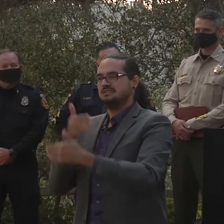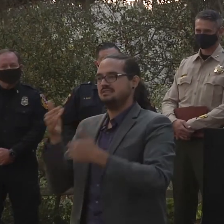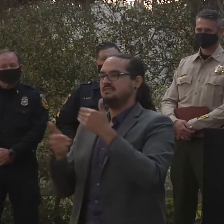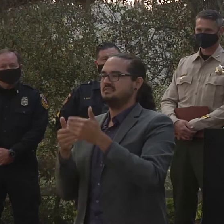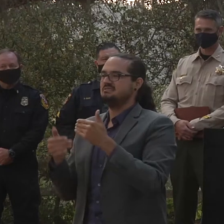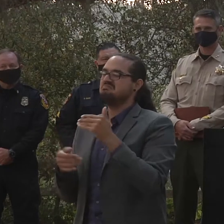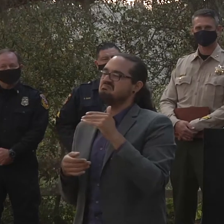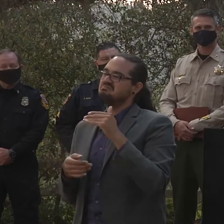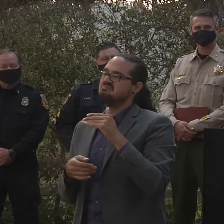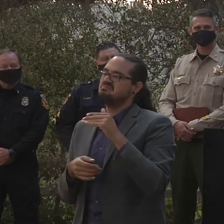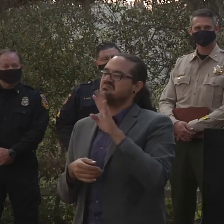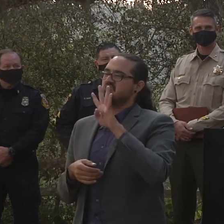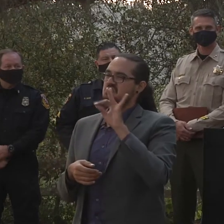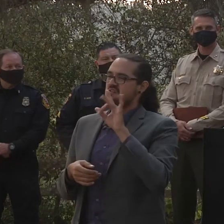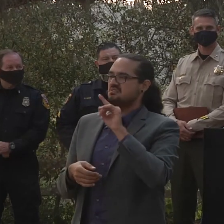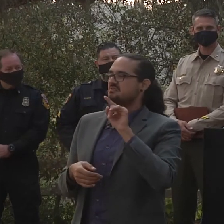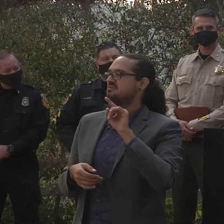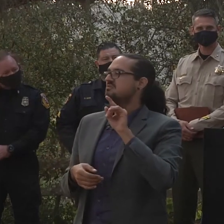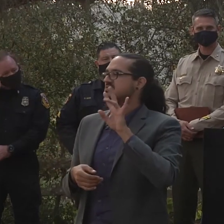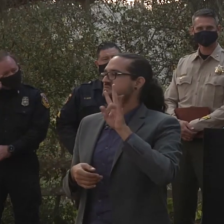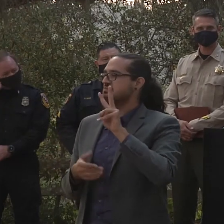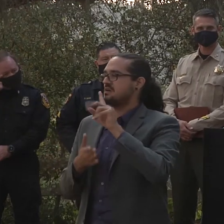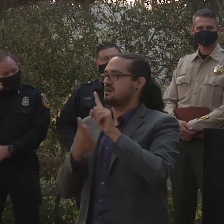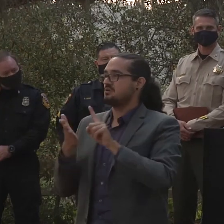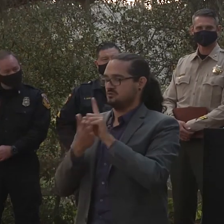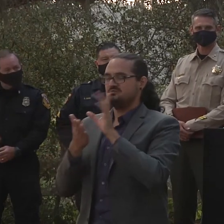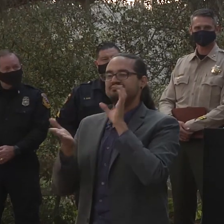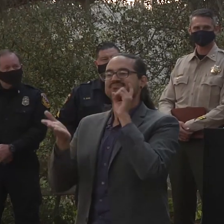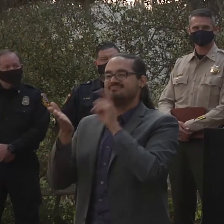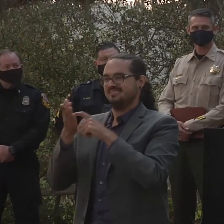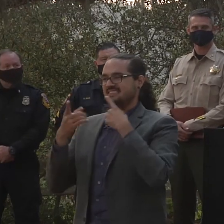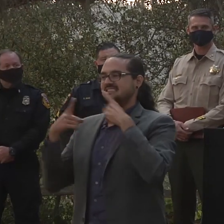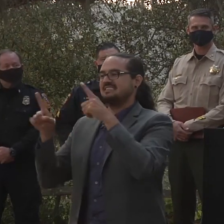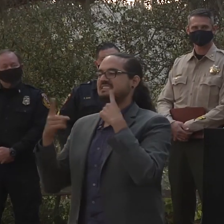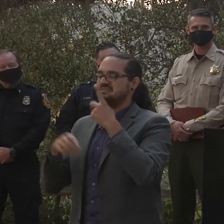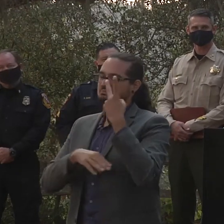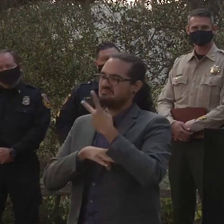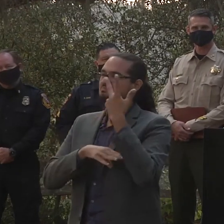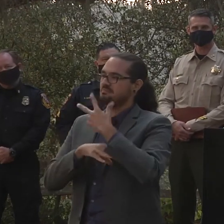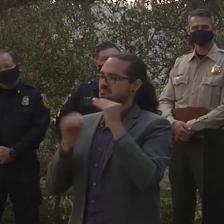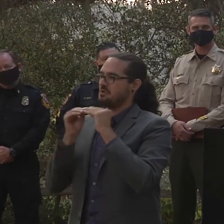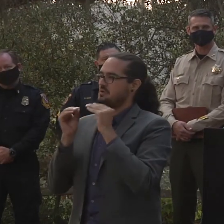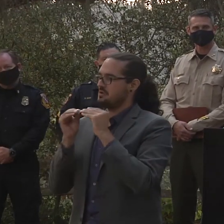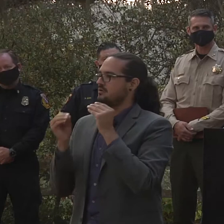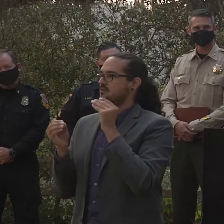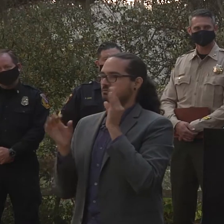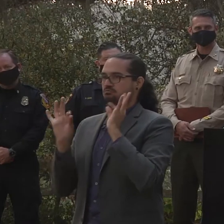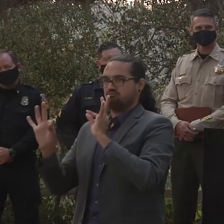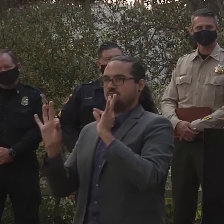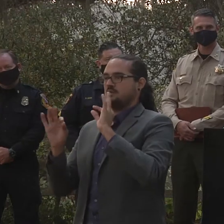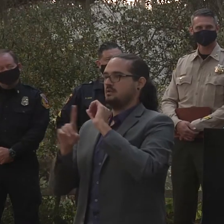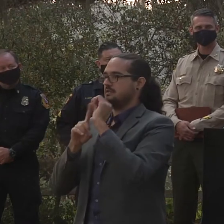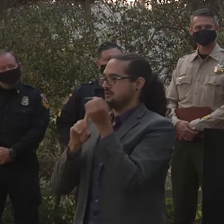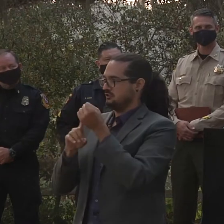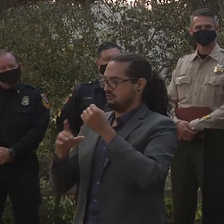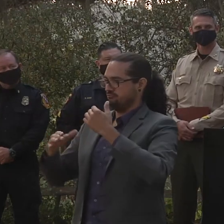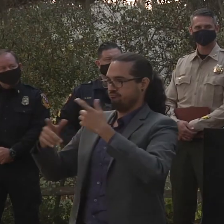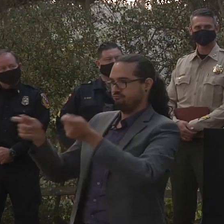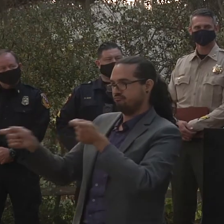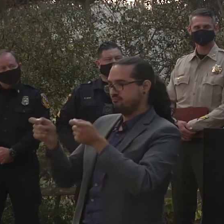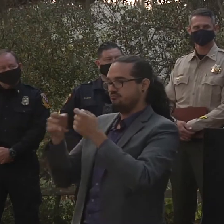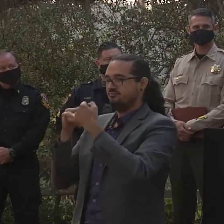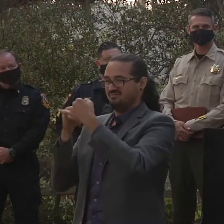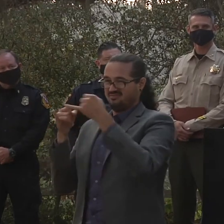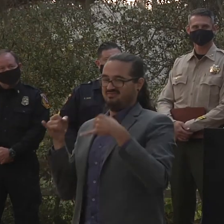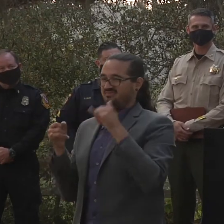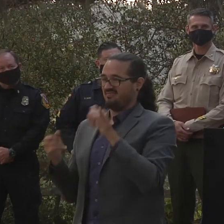um where we were going to have success we'll have the right conditions to pull off that operation as I as I mentioned earlier we are right now constructing